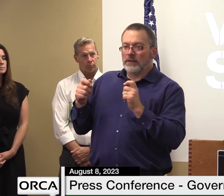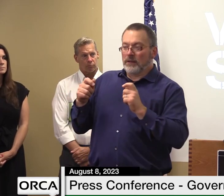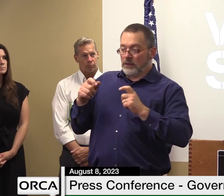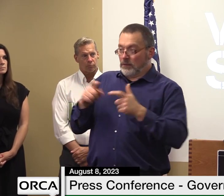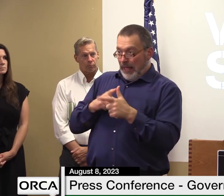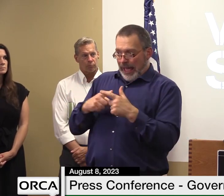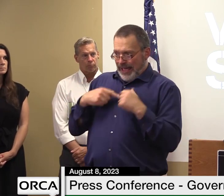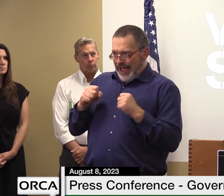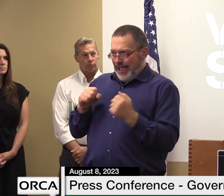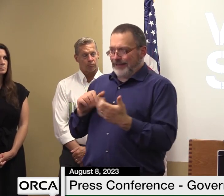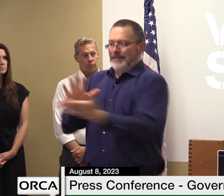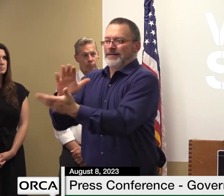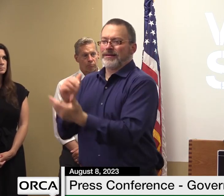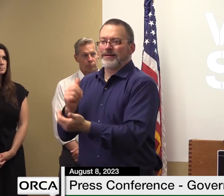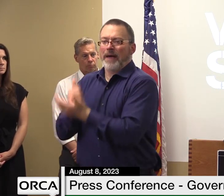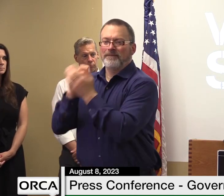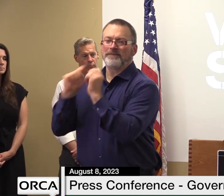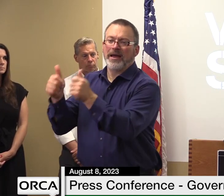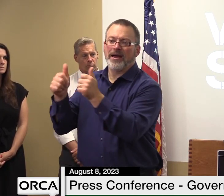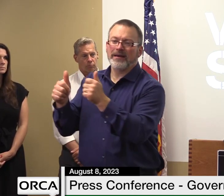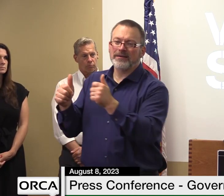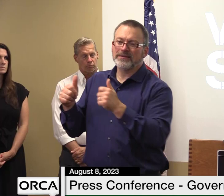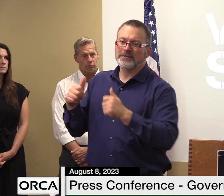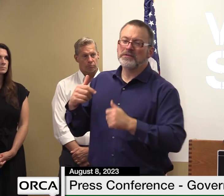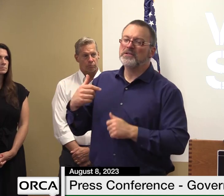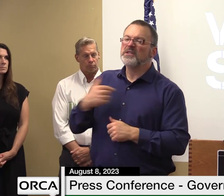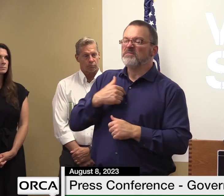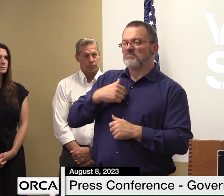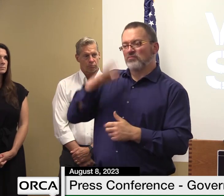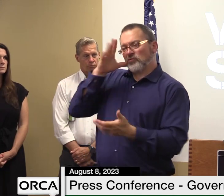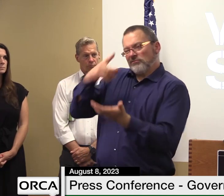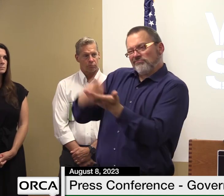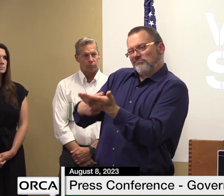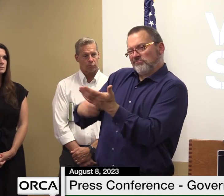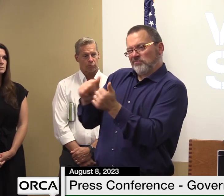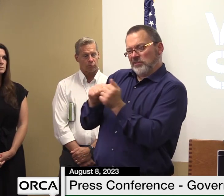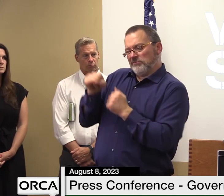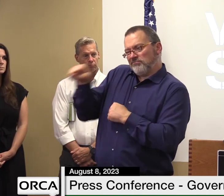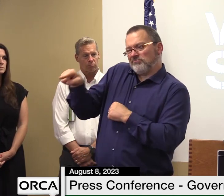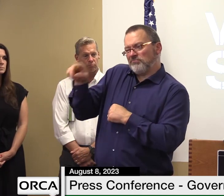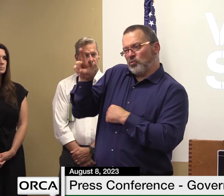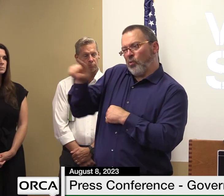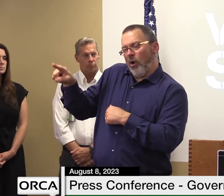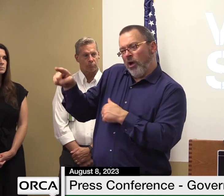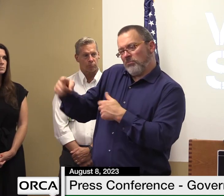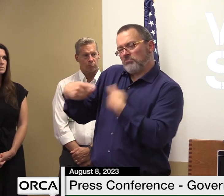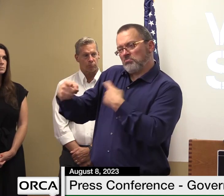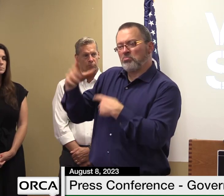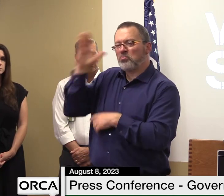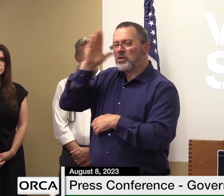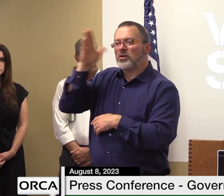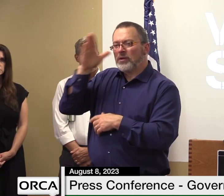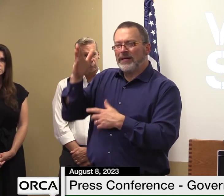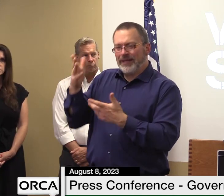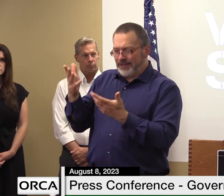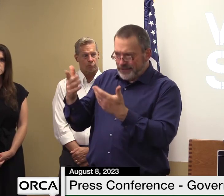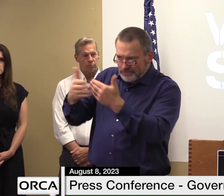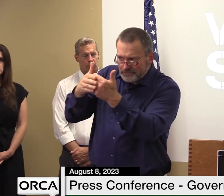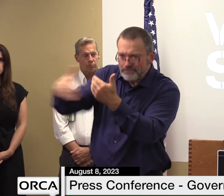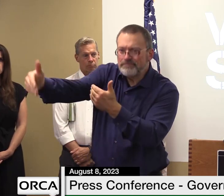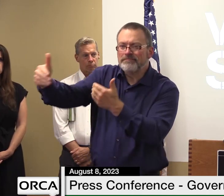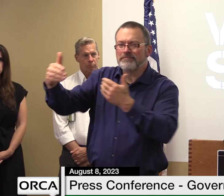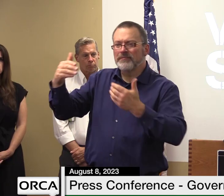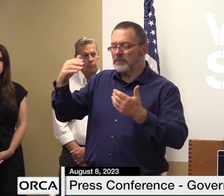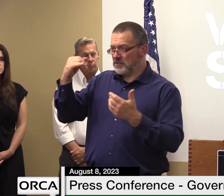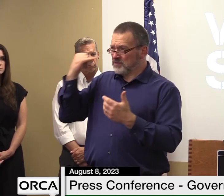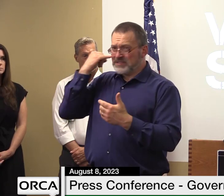have with them in the legislative session to determine what what is their plan when you can't meet the needs